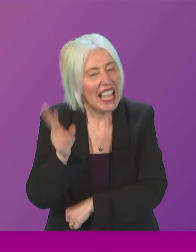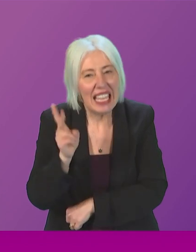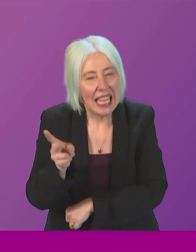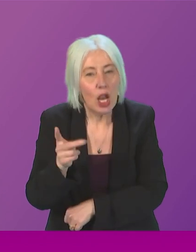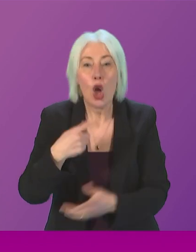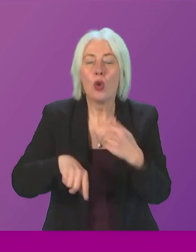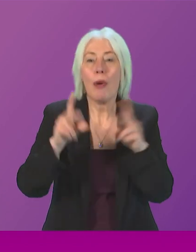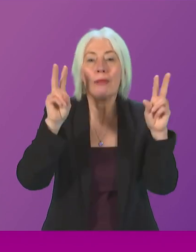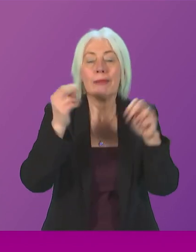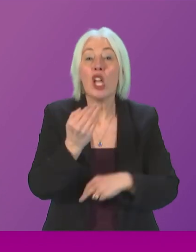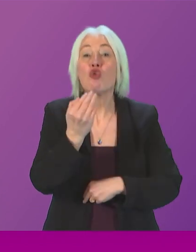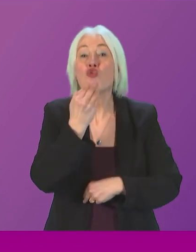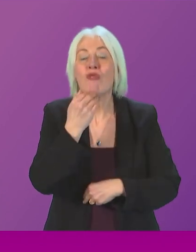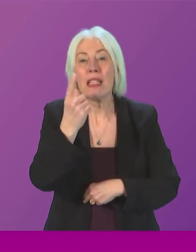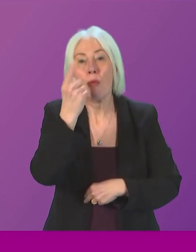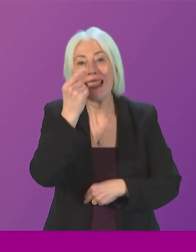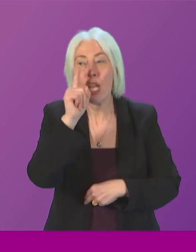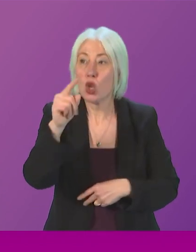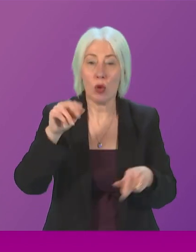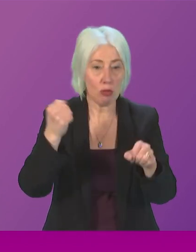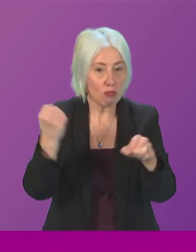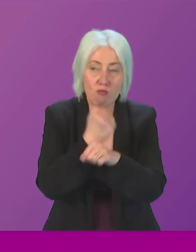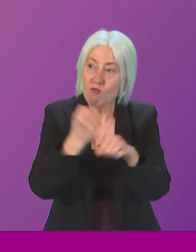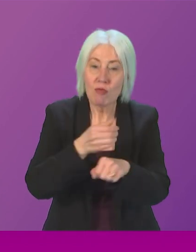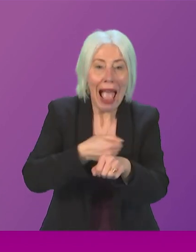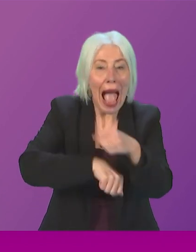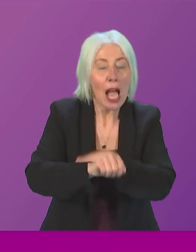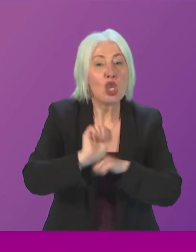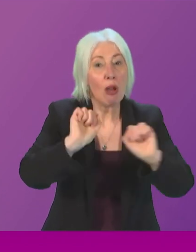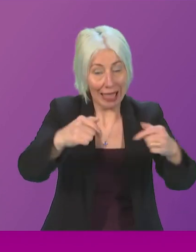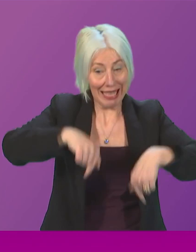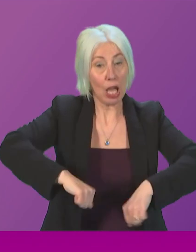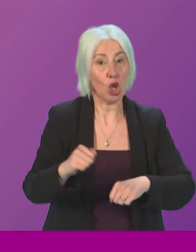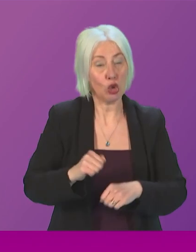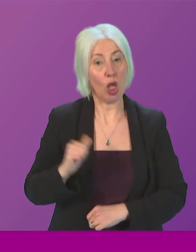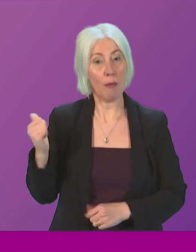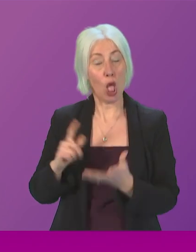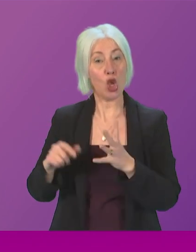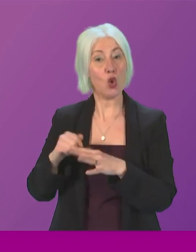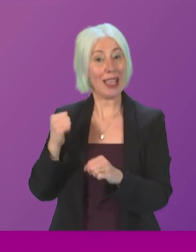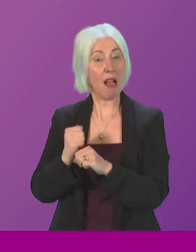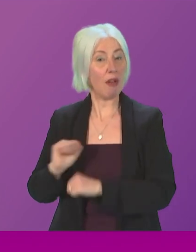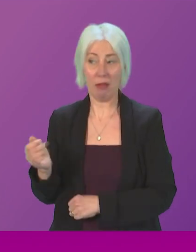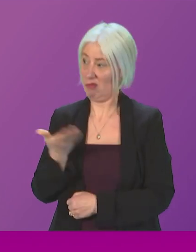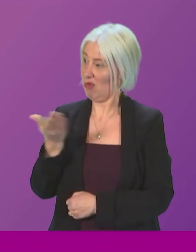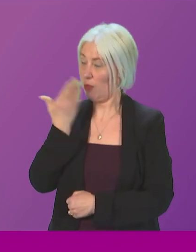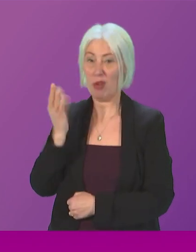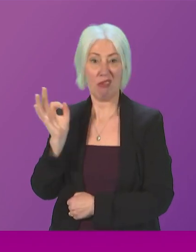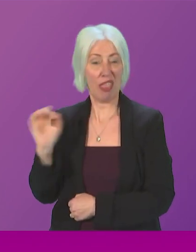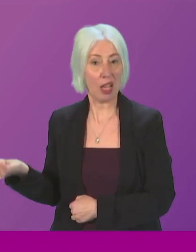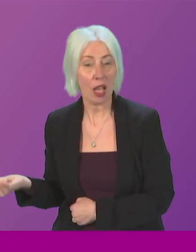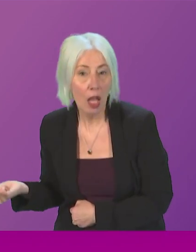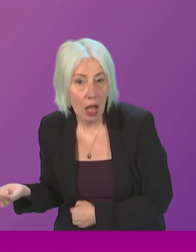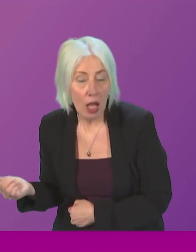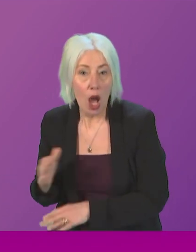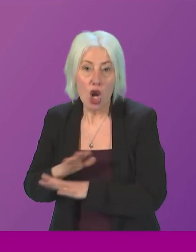our green potential is action and what we're seeing from the UK Government is complete and utter inaction for example failing to